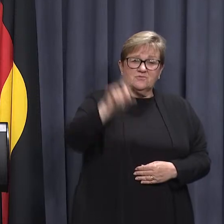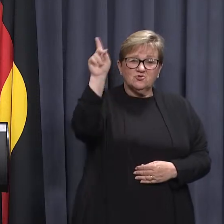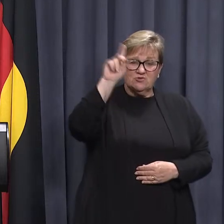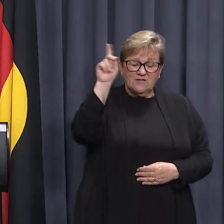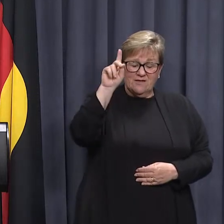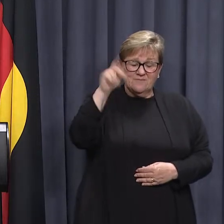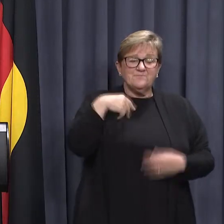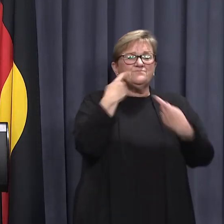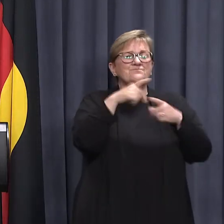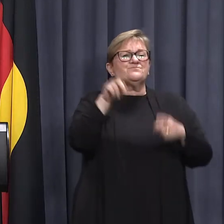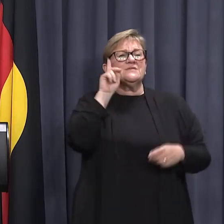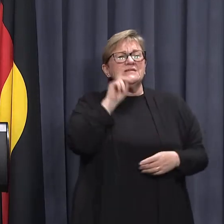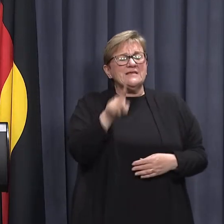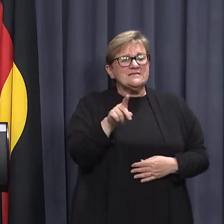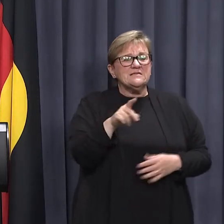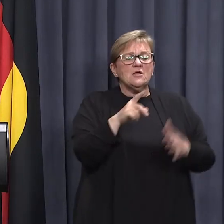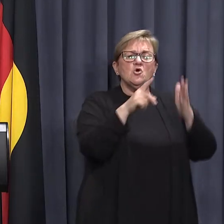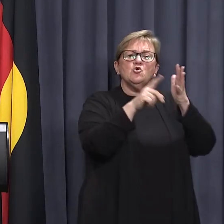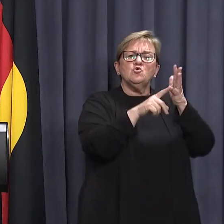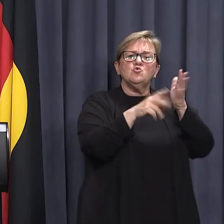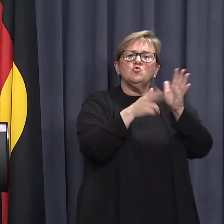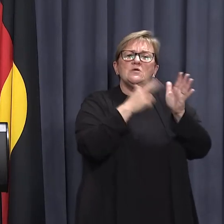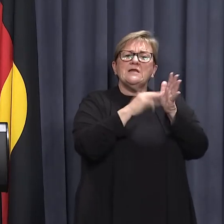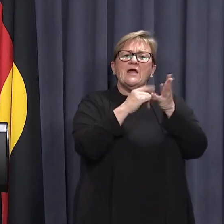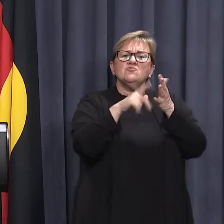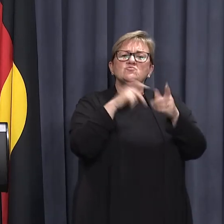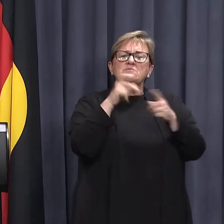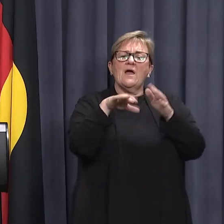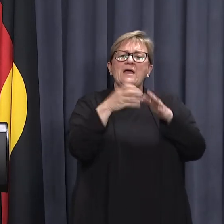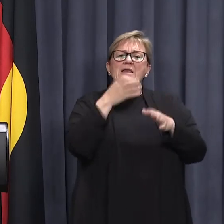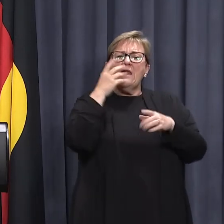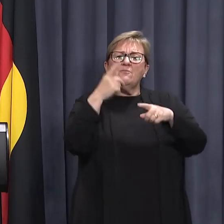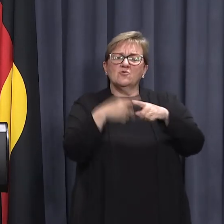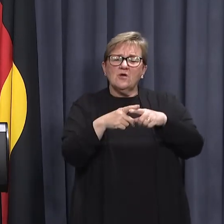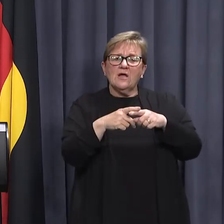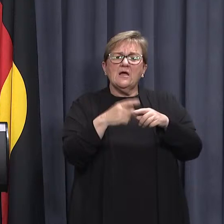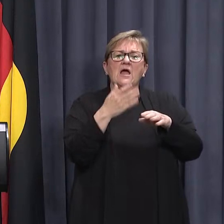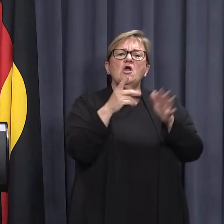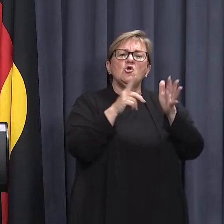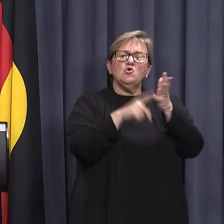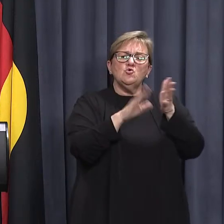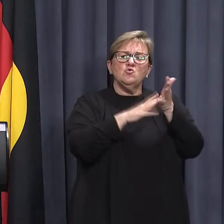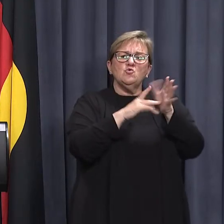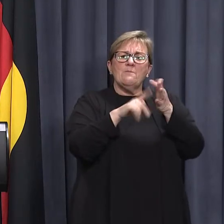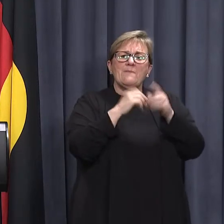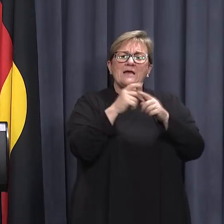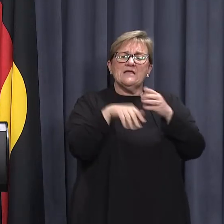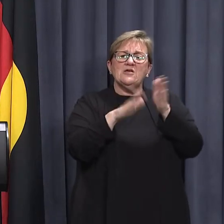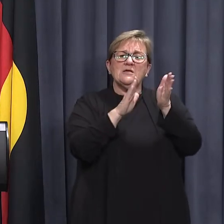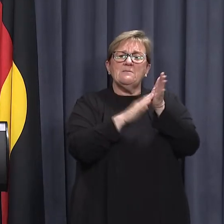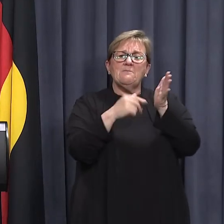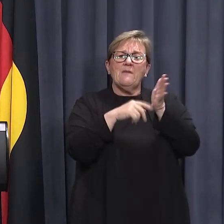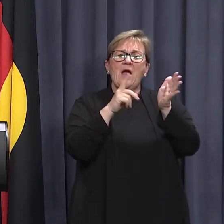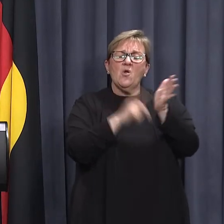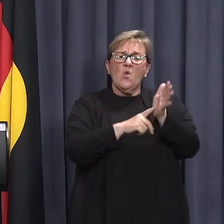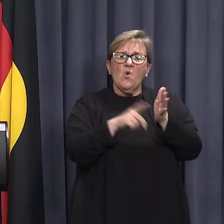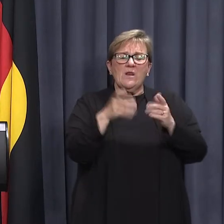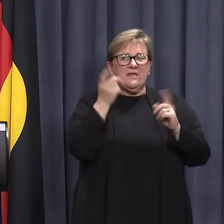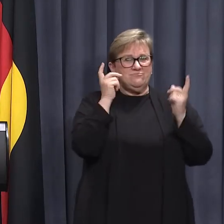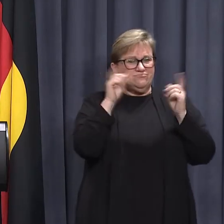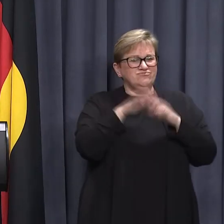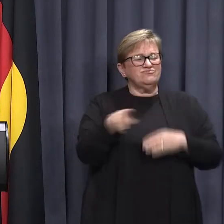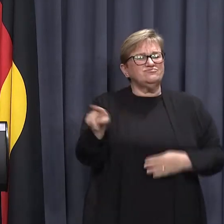said yesterday, U Natural Spa in Applecross and U Massage in Mount Lawley are of significant